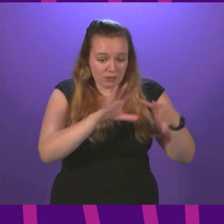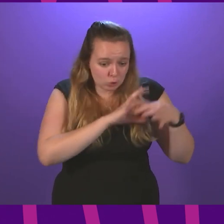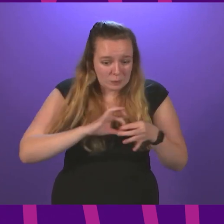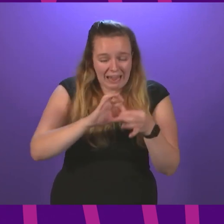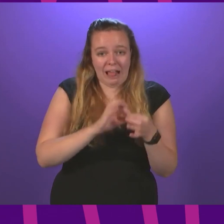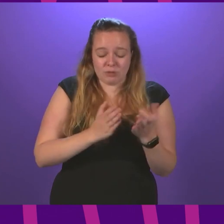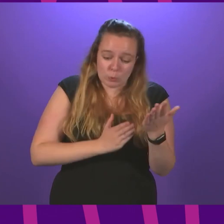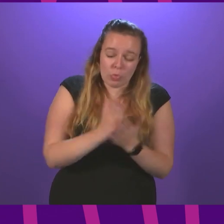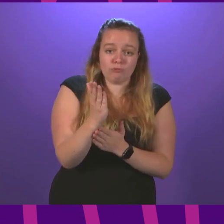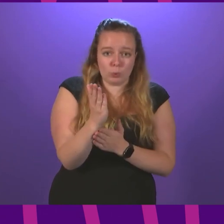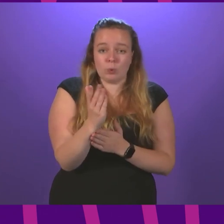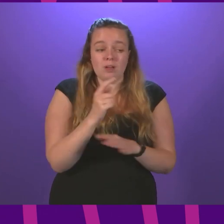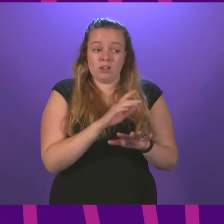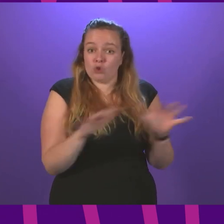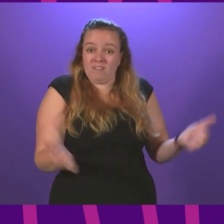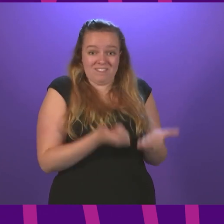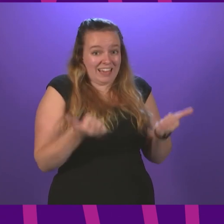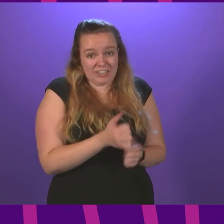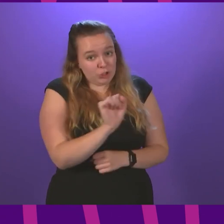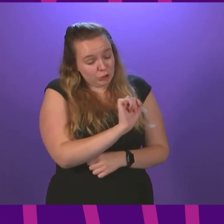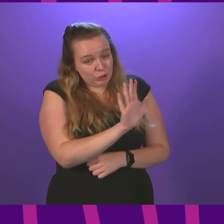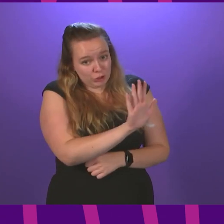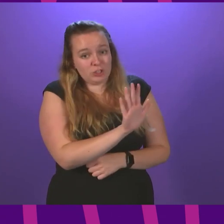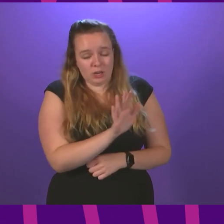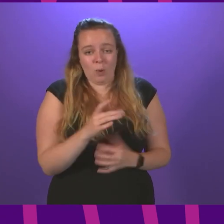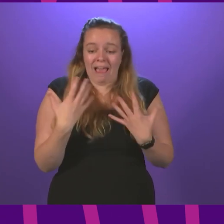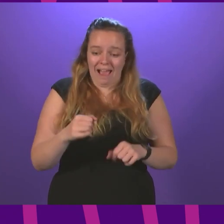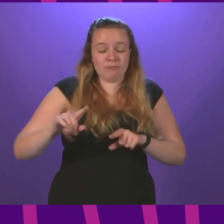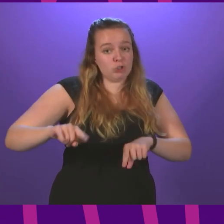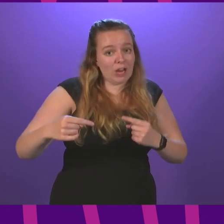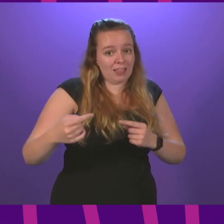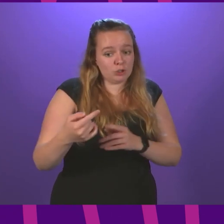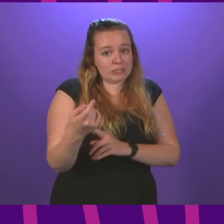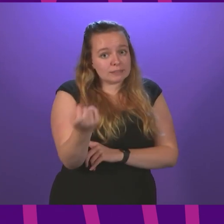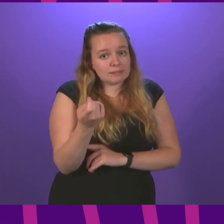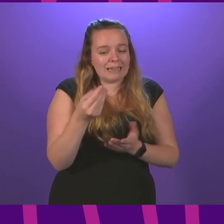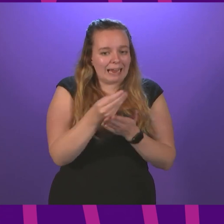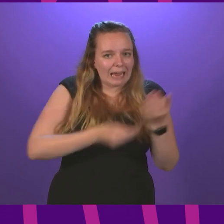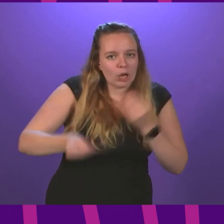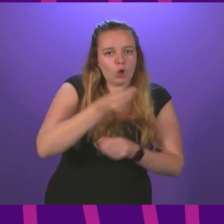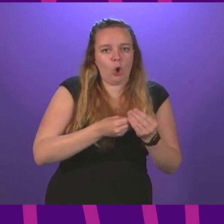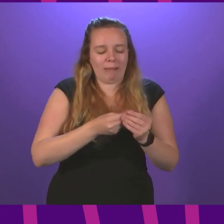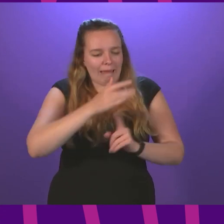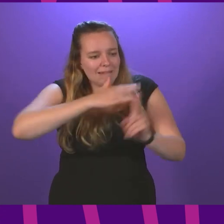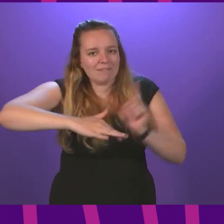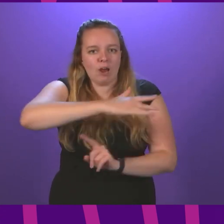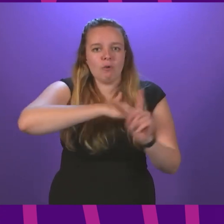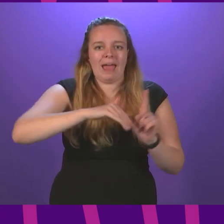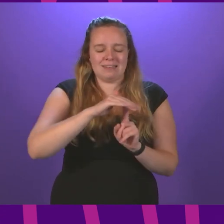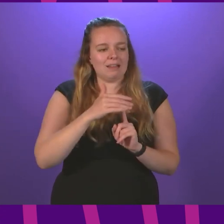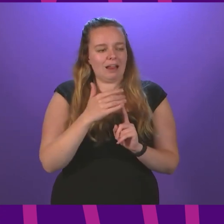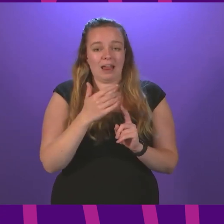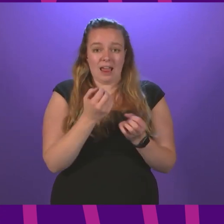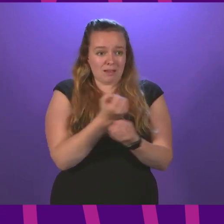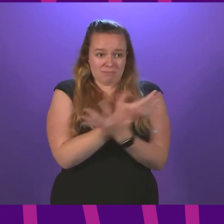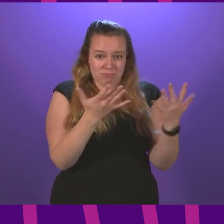period, which isn't over, as Mike O'Mara rightly emphasised. We have challenges ahead of us economically, environmentally, and in